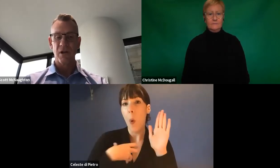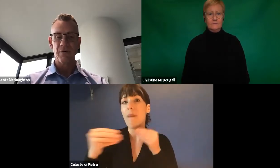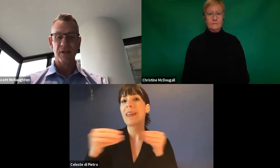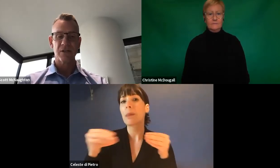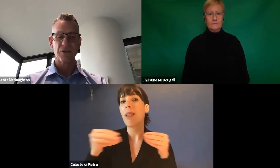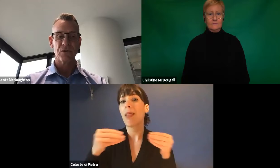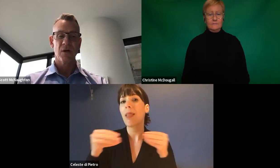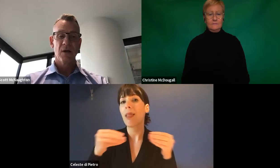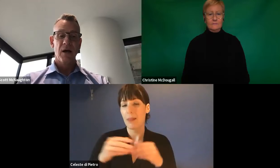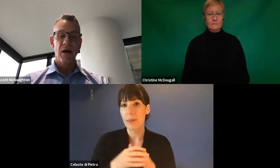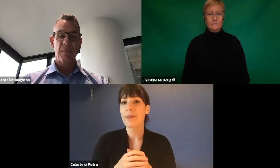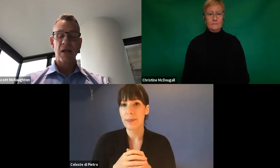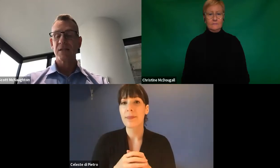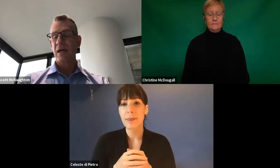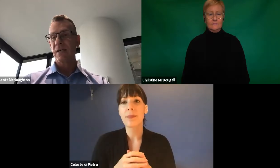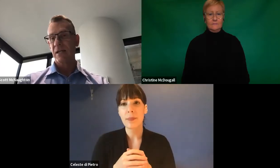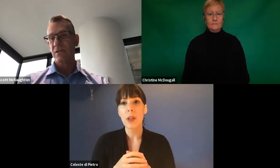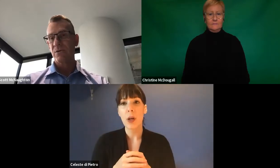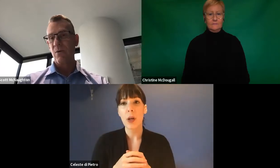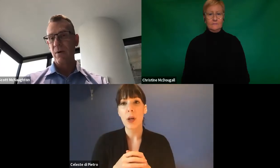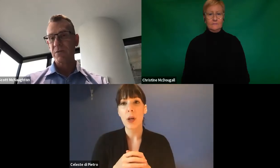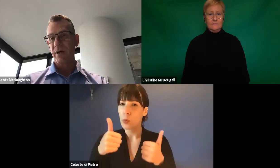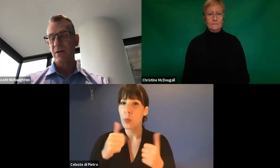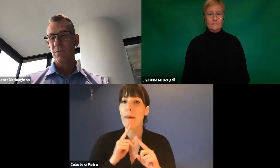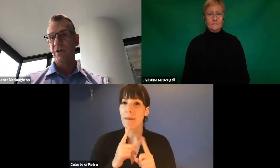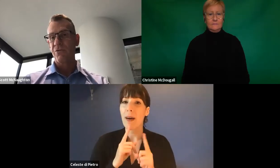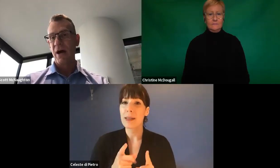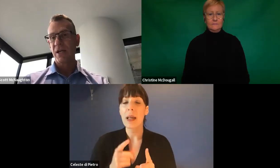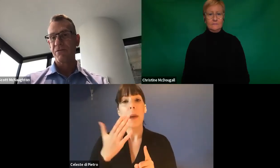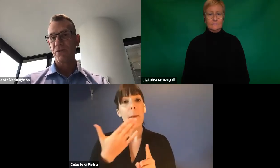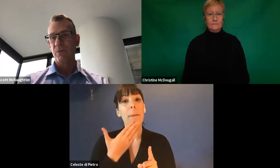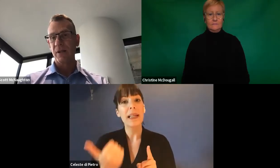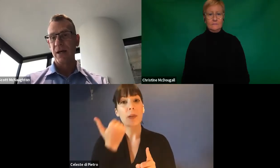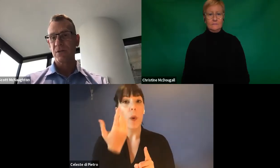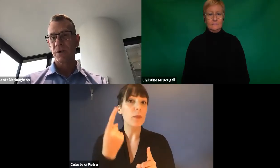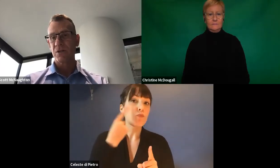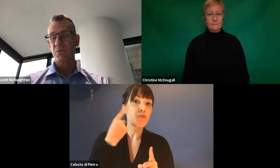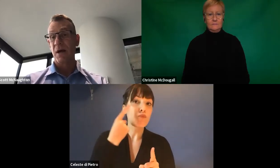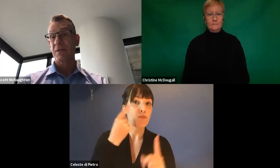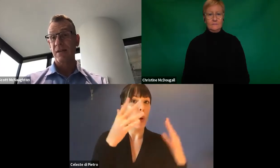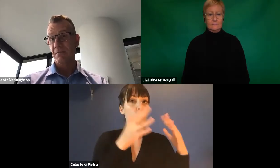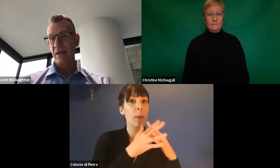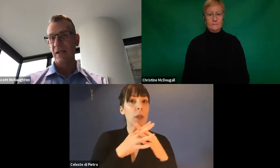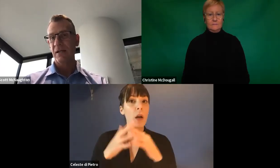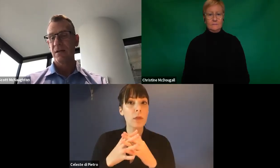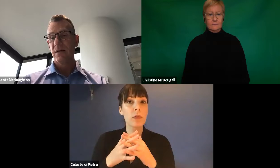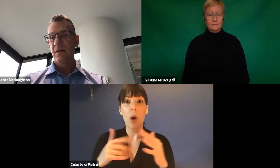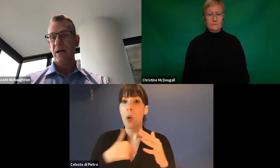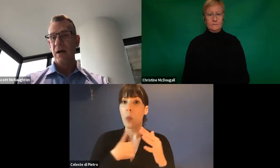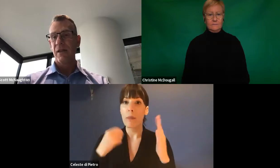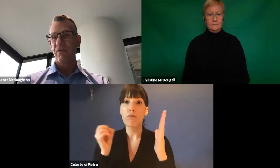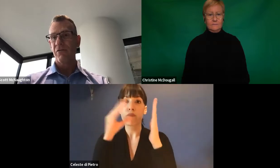follow and listen to. And stay connected to our website. We've got a range of frequently asked questions. We update them daily.